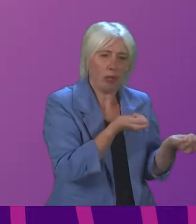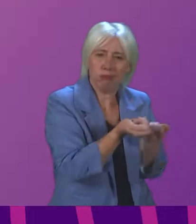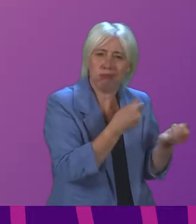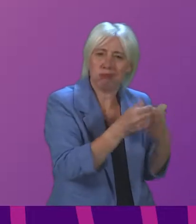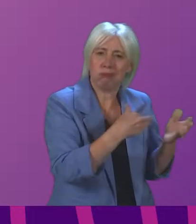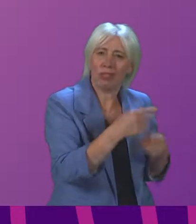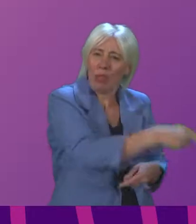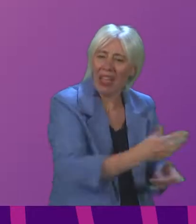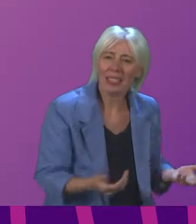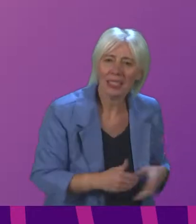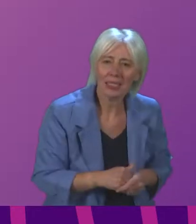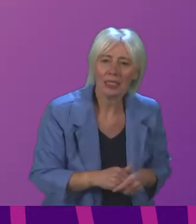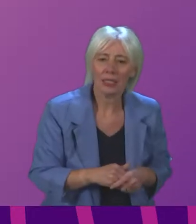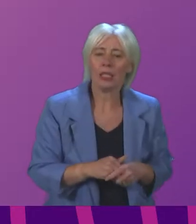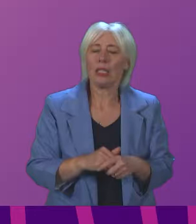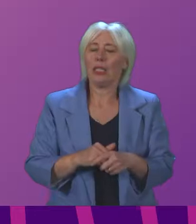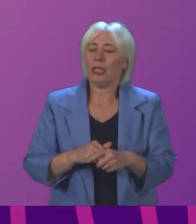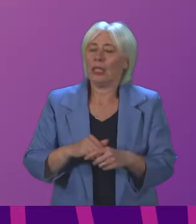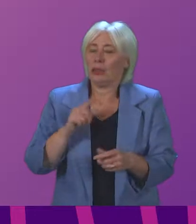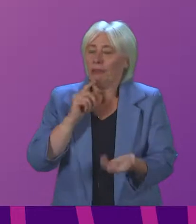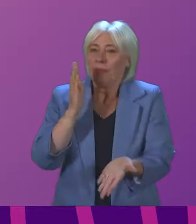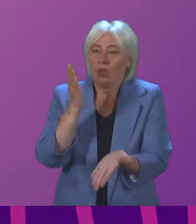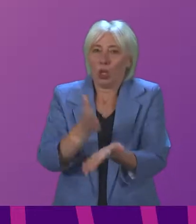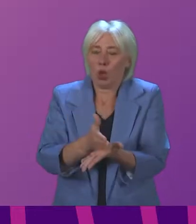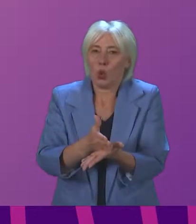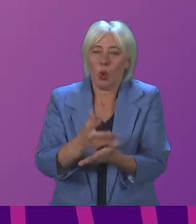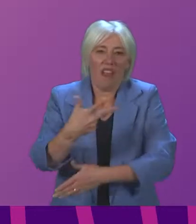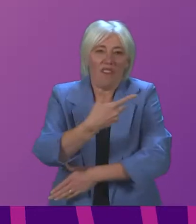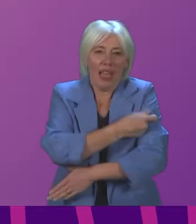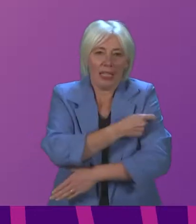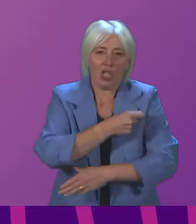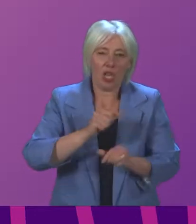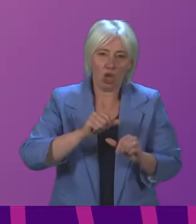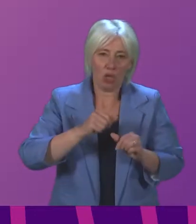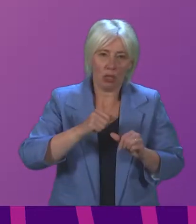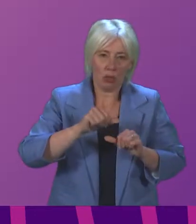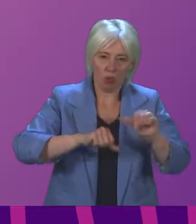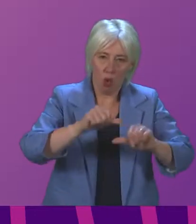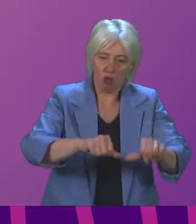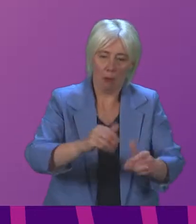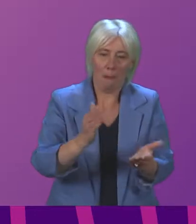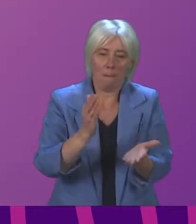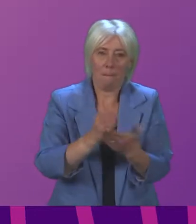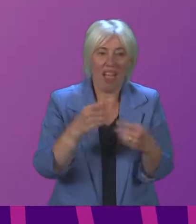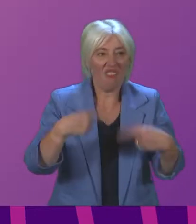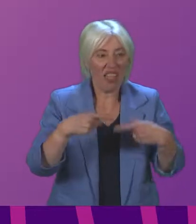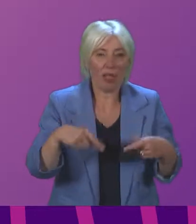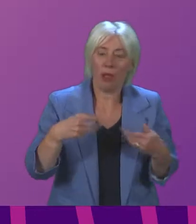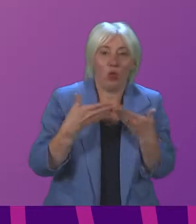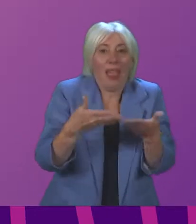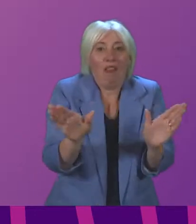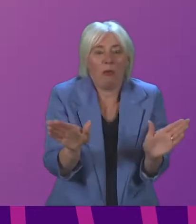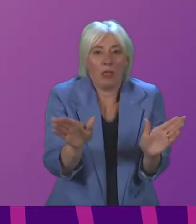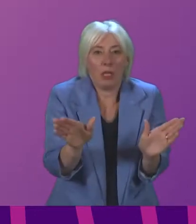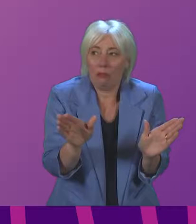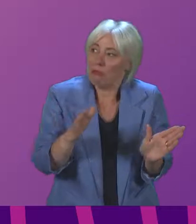Cabinet Secretary. We have to take steps to make sure that the vaccination programme is available to individuals. I am certainly satisfied